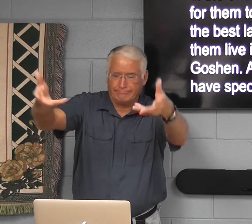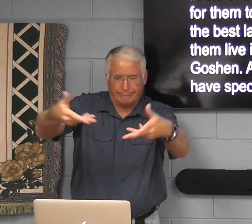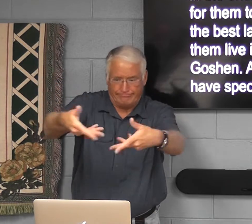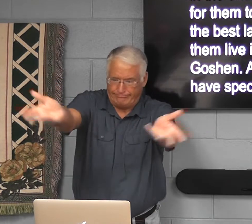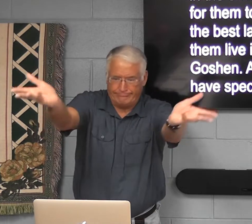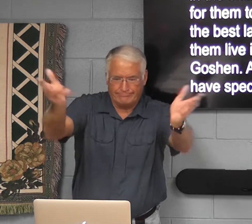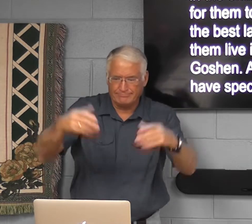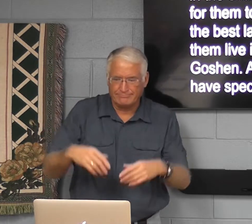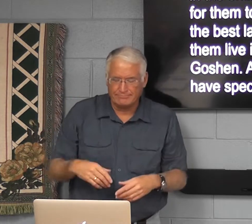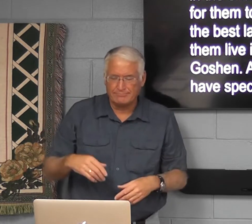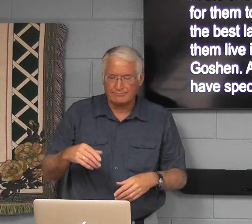You could pick whatever you wanted.